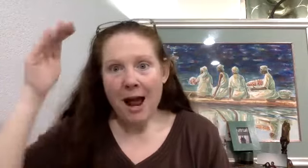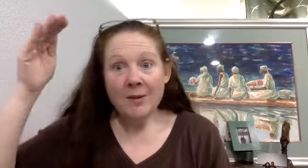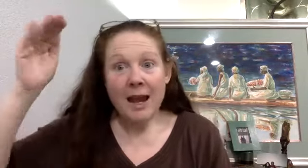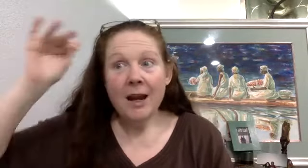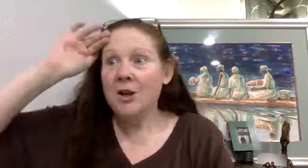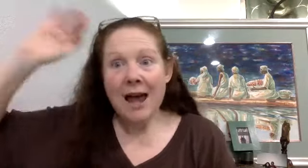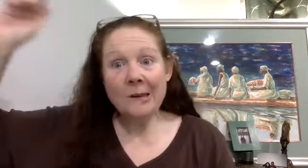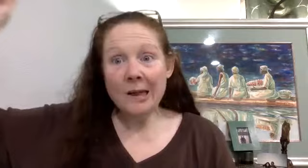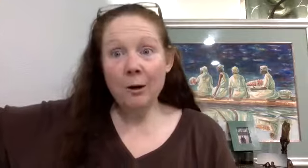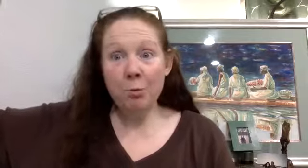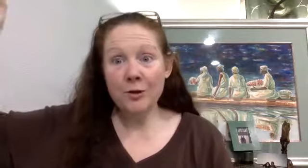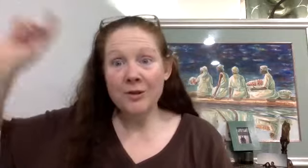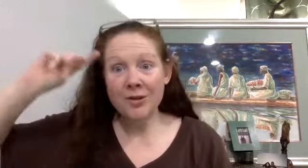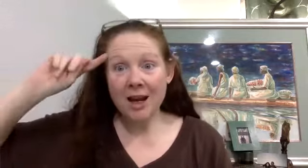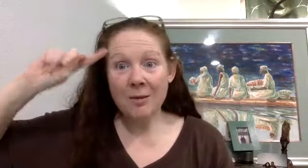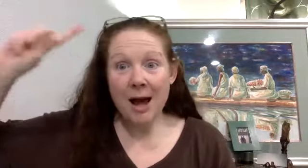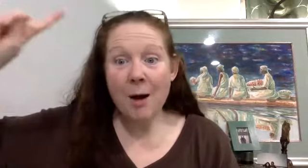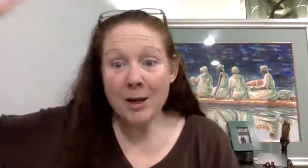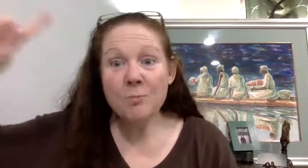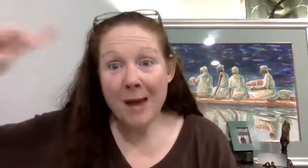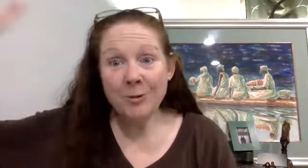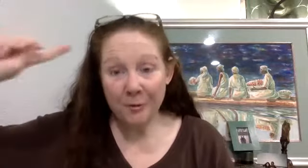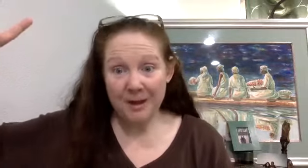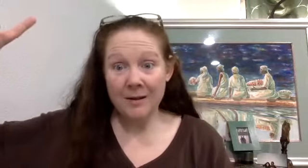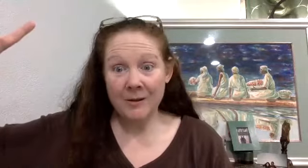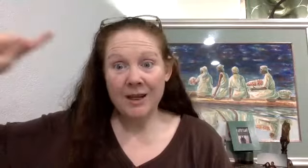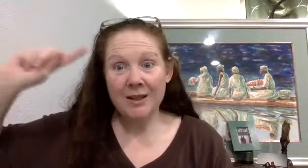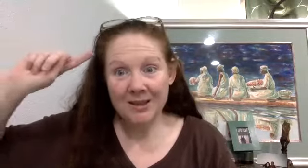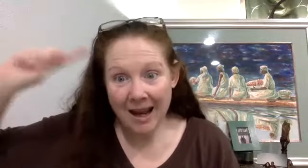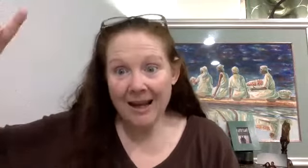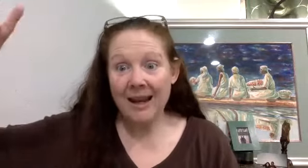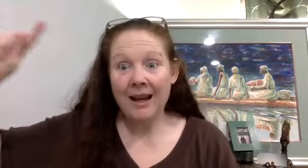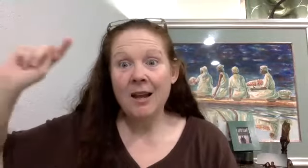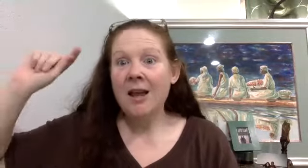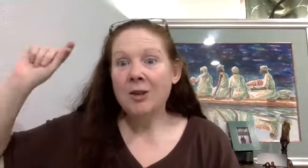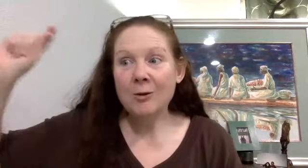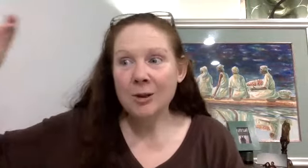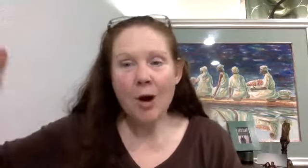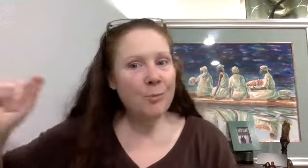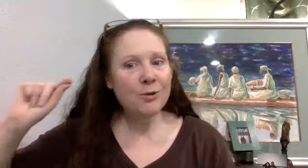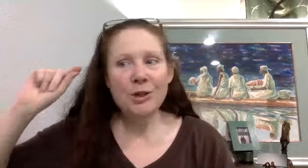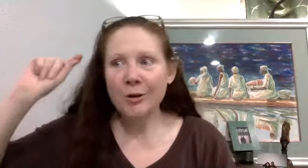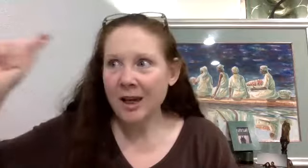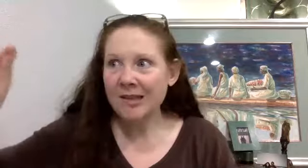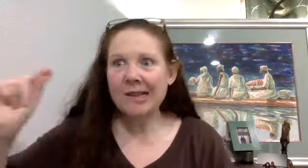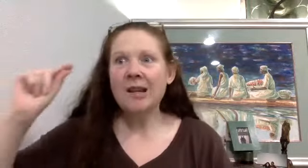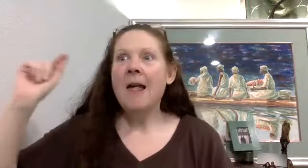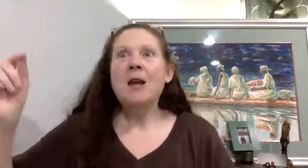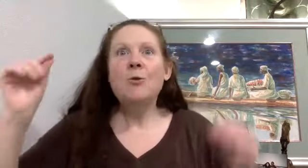I'm saying not a single person is talking about how much mental fitness it is taking to homeschool your kids. You